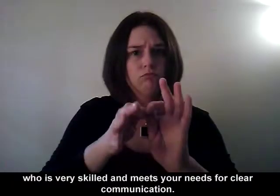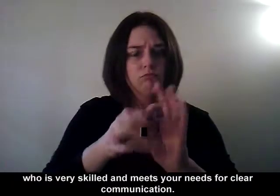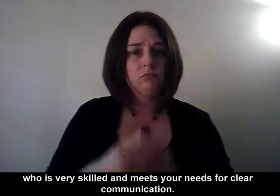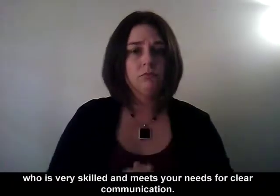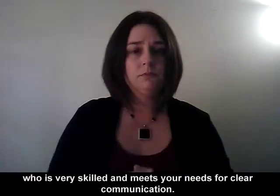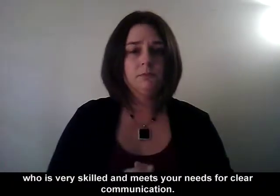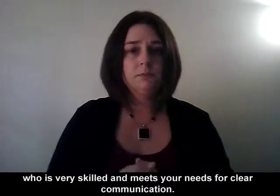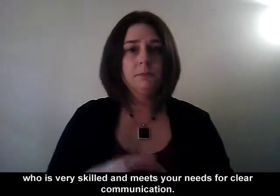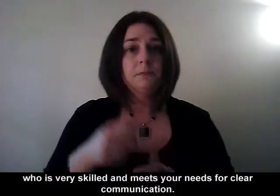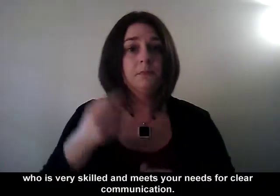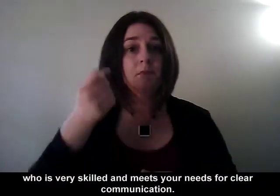communication.